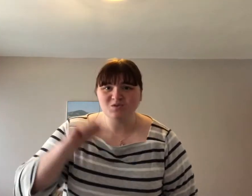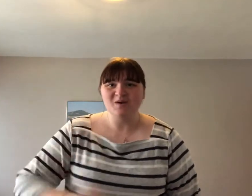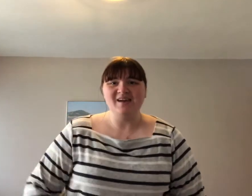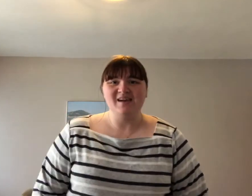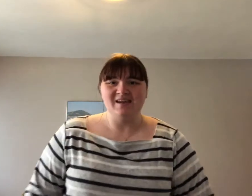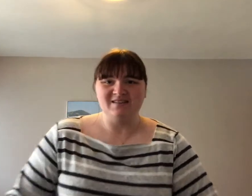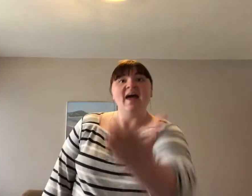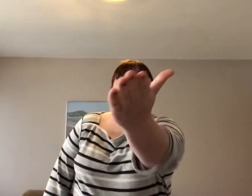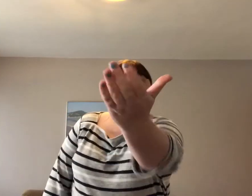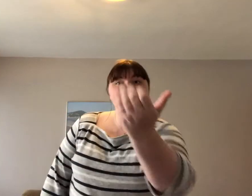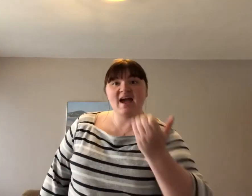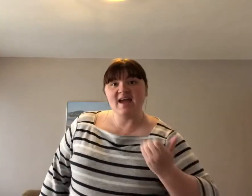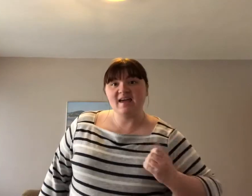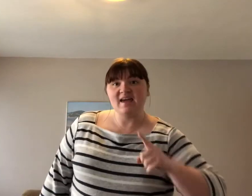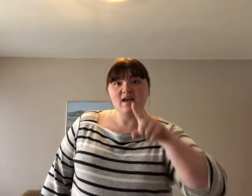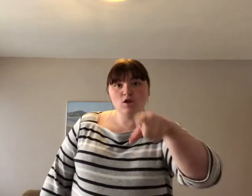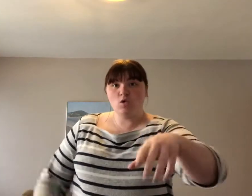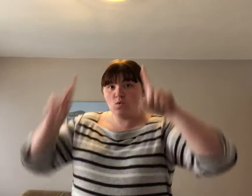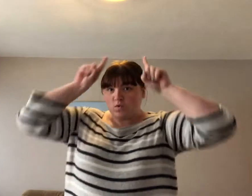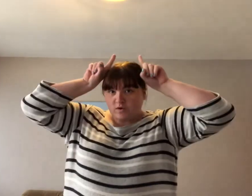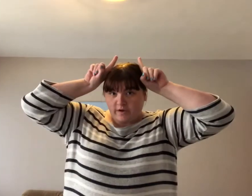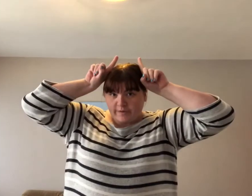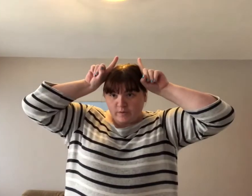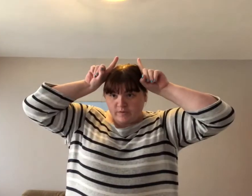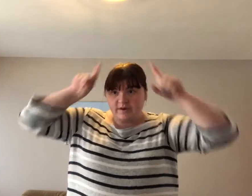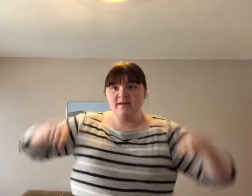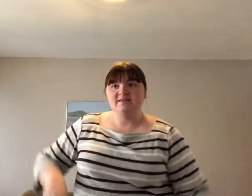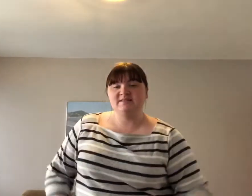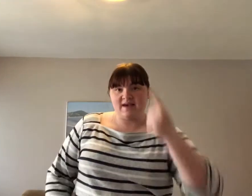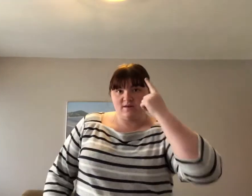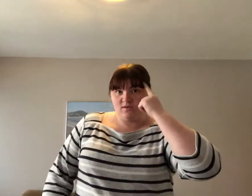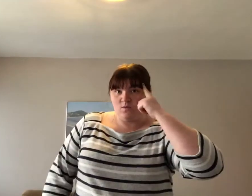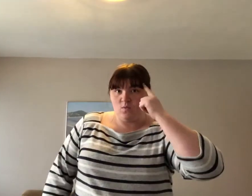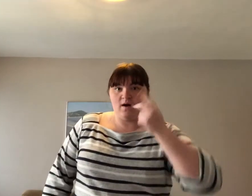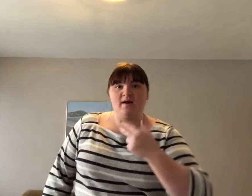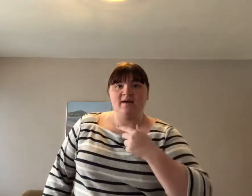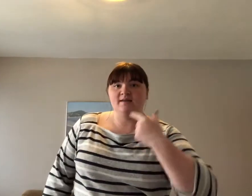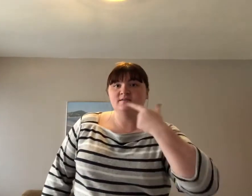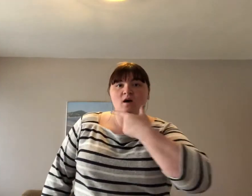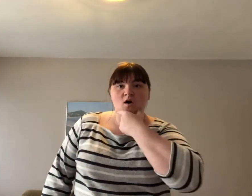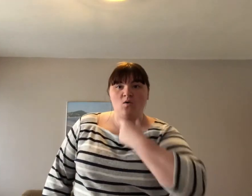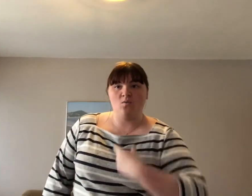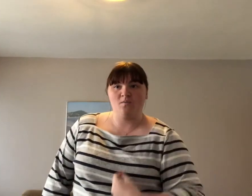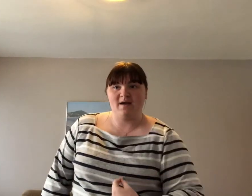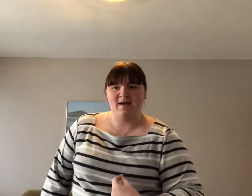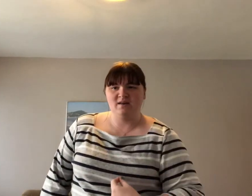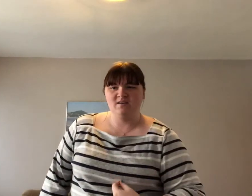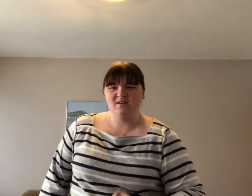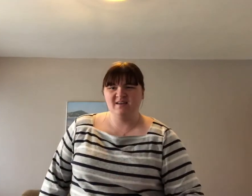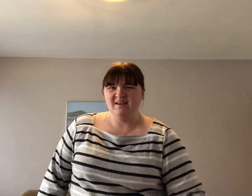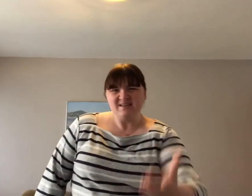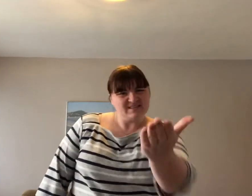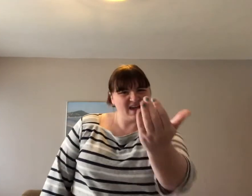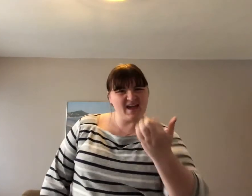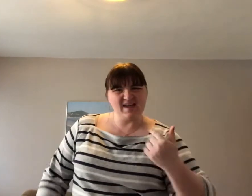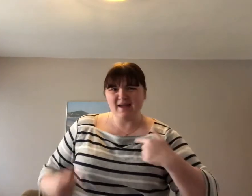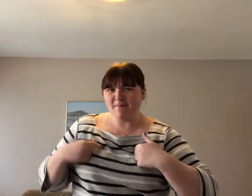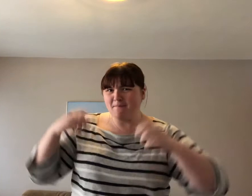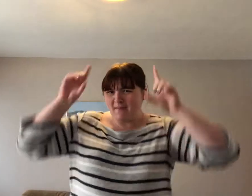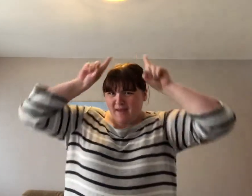Take in your goat, said the wise old man. Take in my